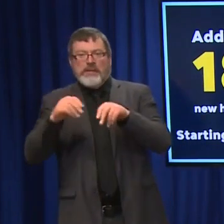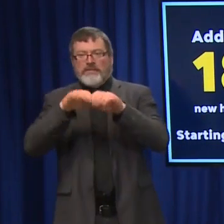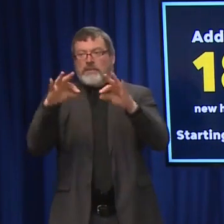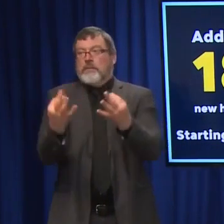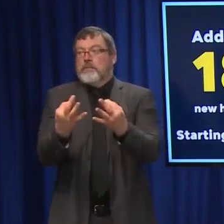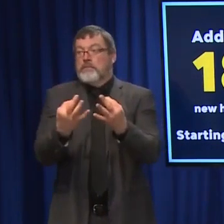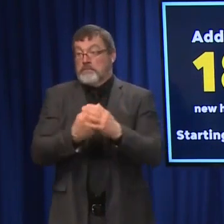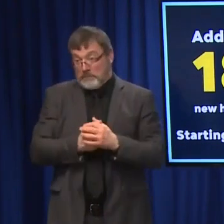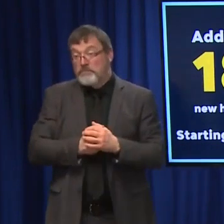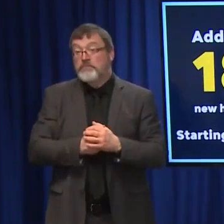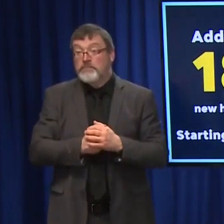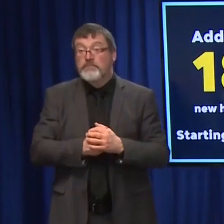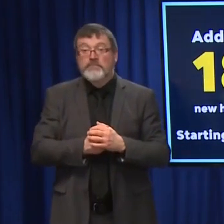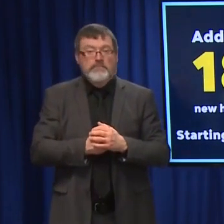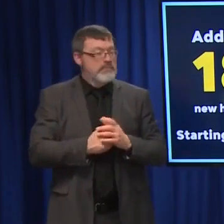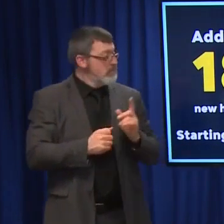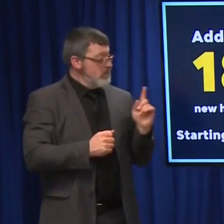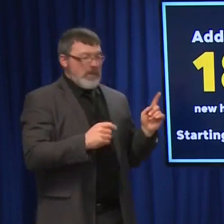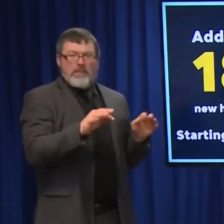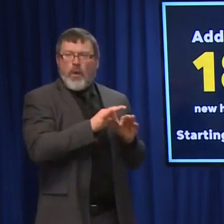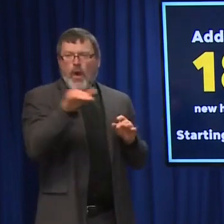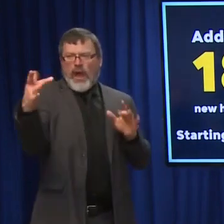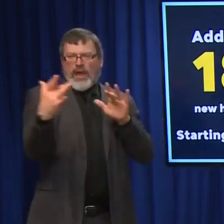.gov backslash COVID-19 tomorrow.